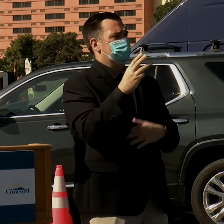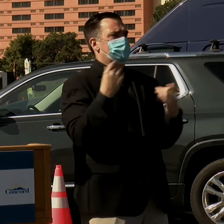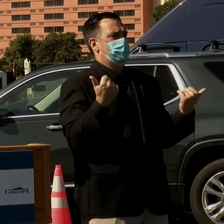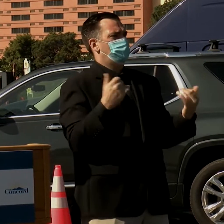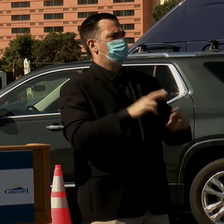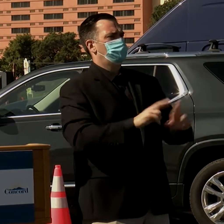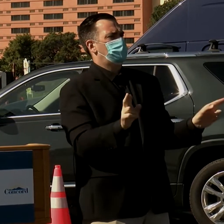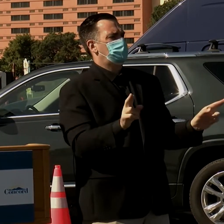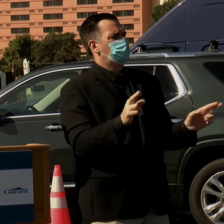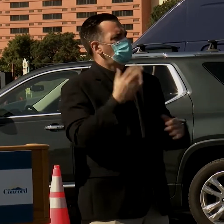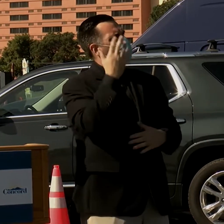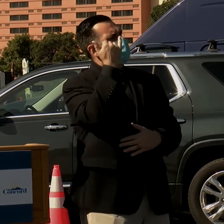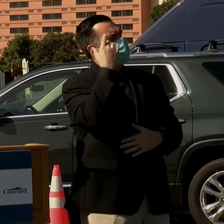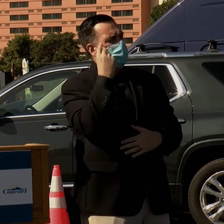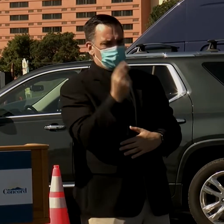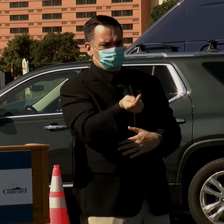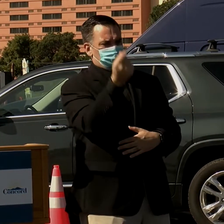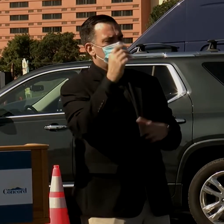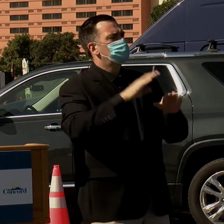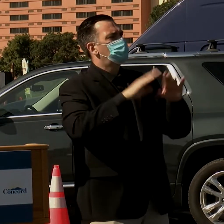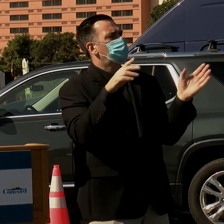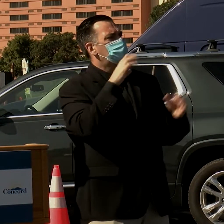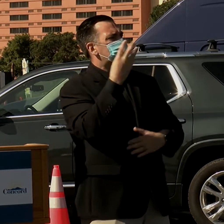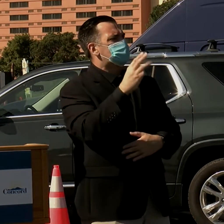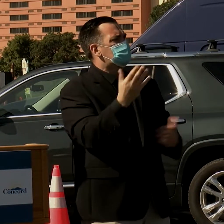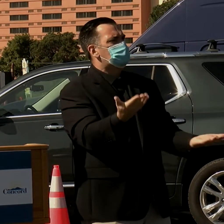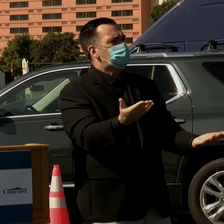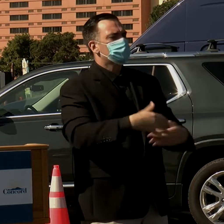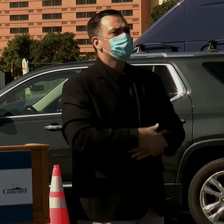What was the thought process behind that?